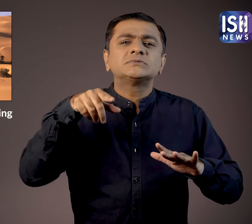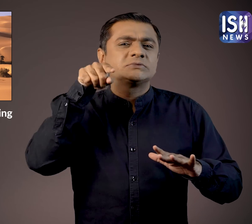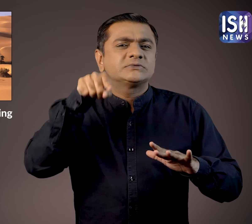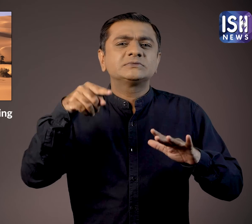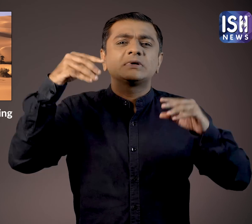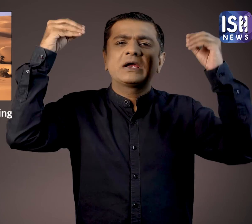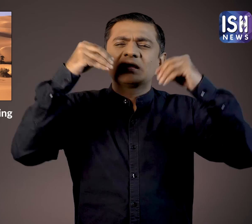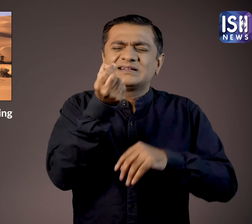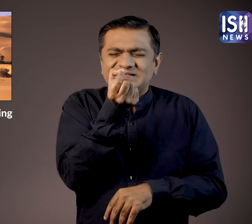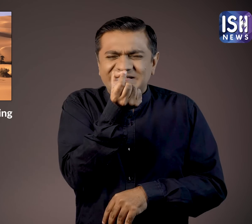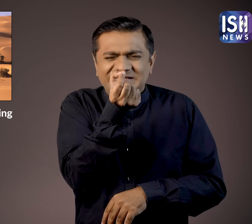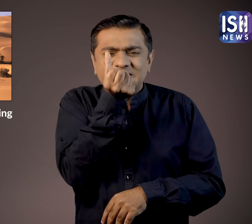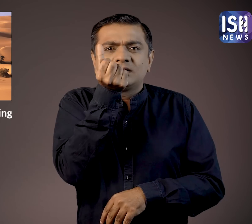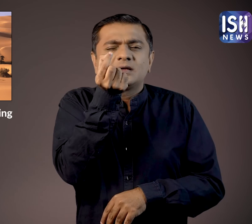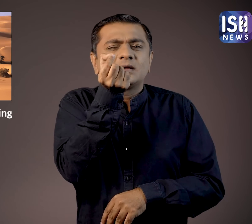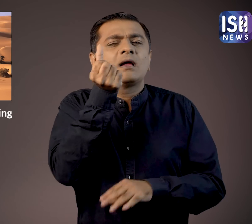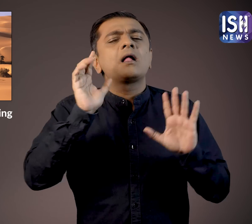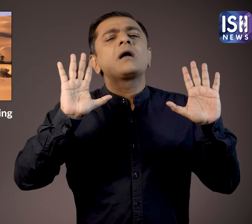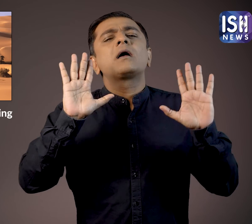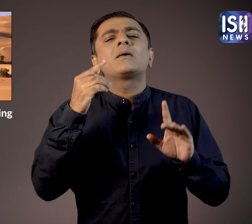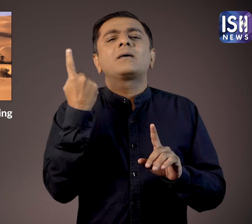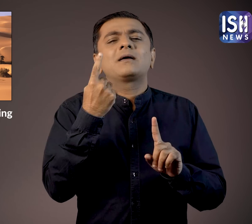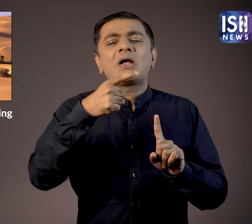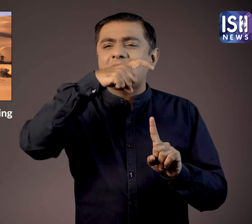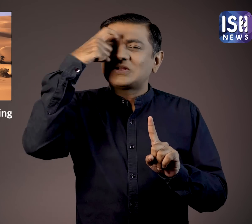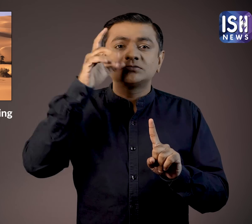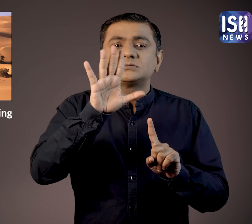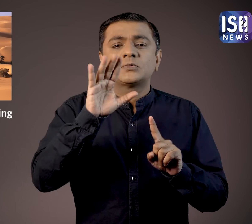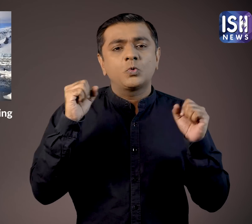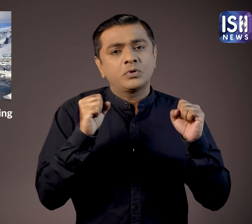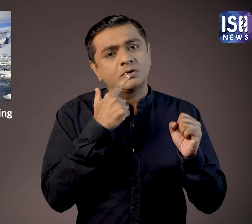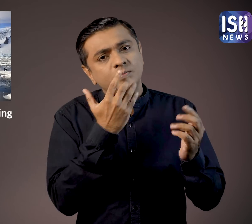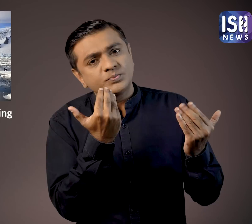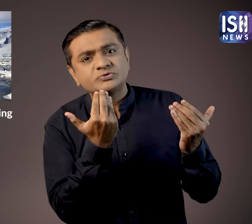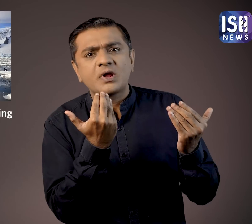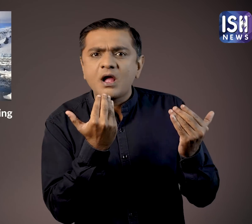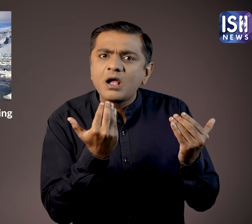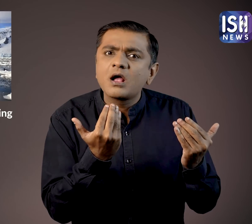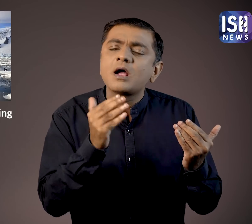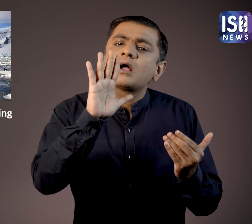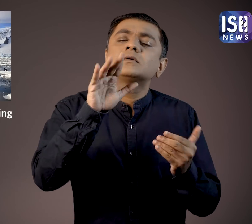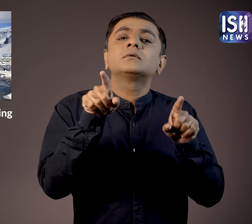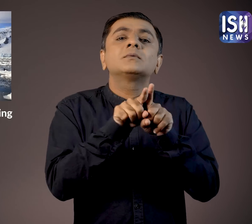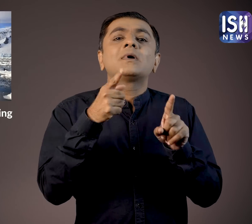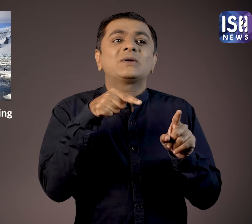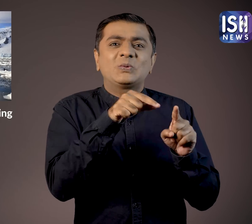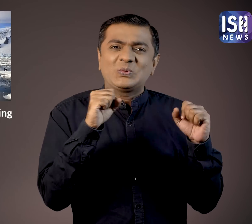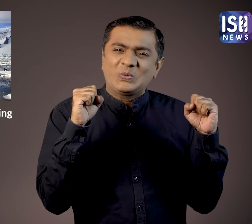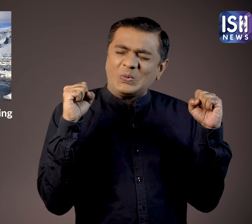They receive the least amount of rain. Deserts aren't just hot, they can also be cold. Surprised, Antarctica is